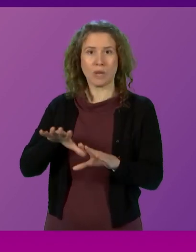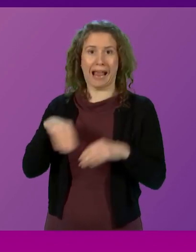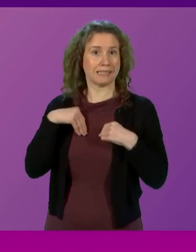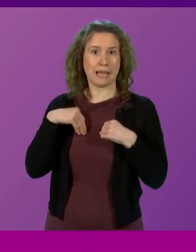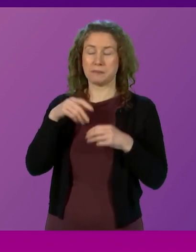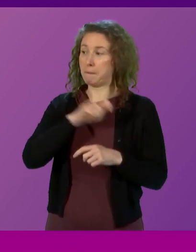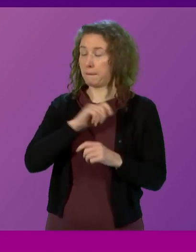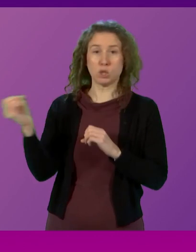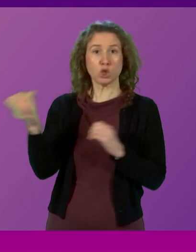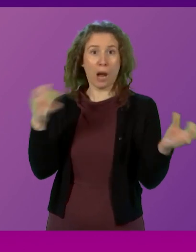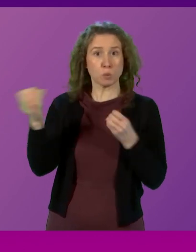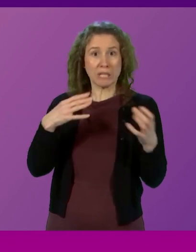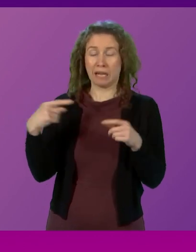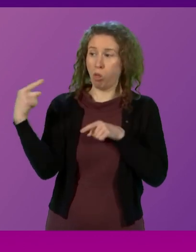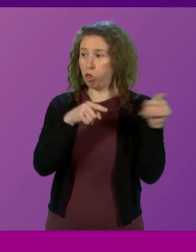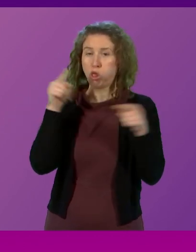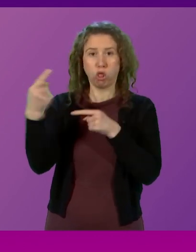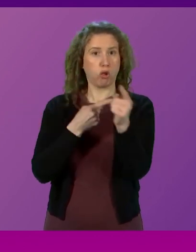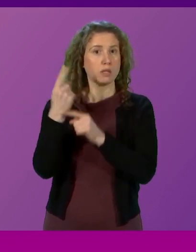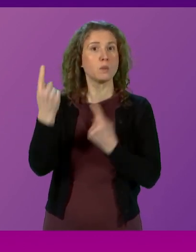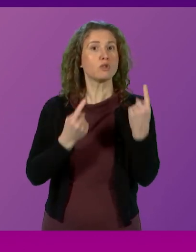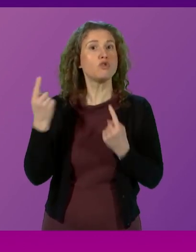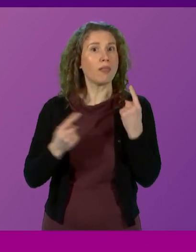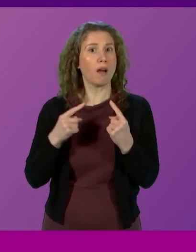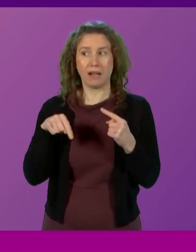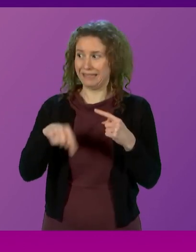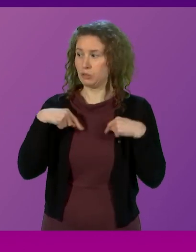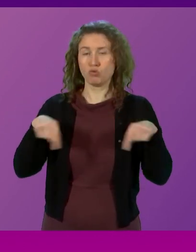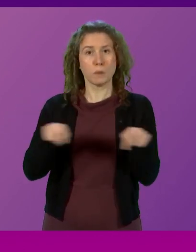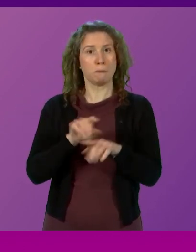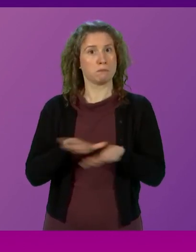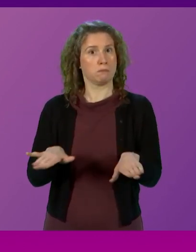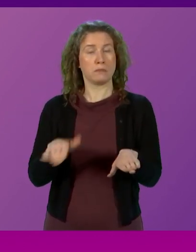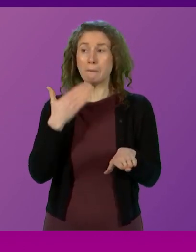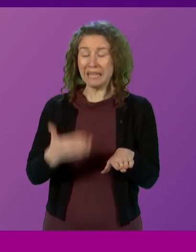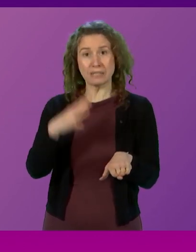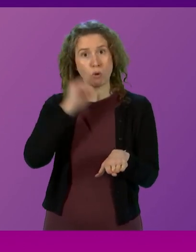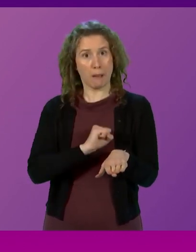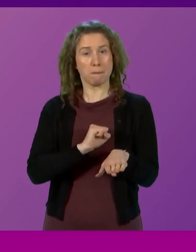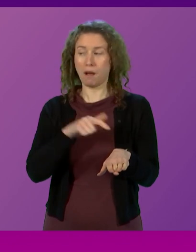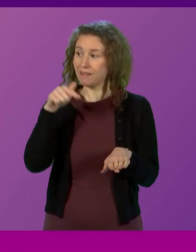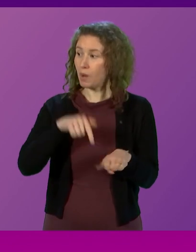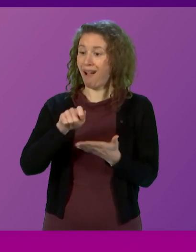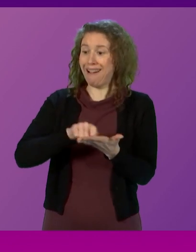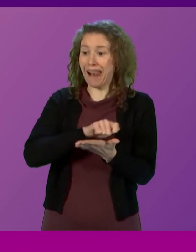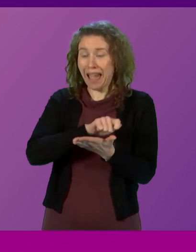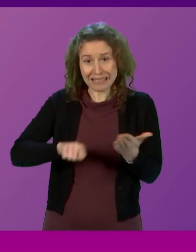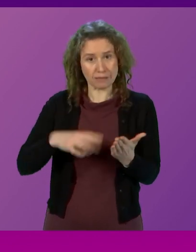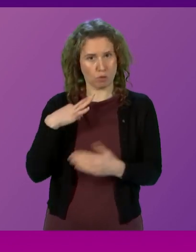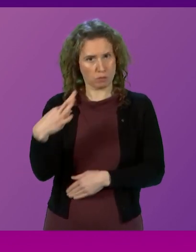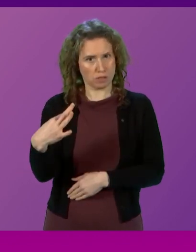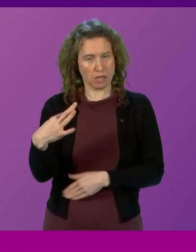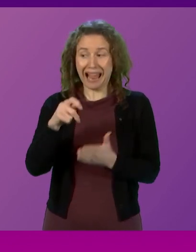members shouting discourteous comments to one another across this Chamber. Please remember that we are elected representatives,